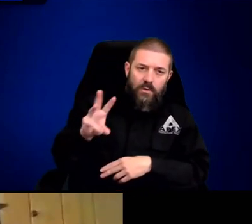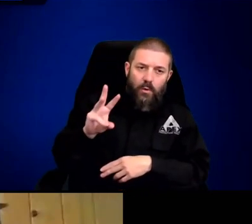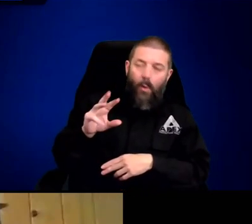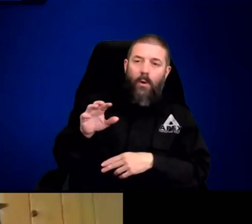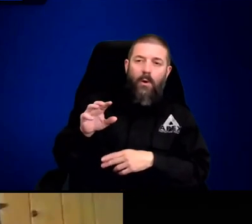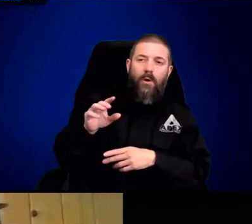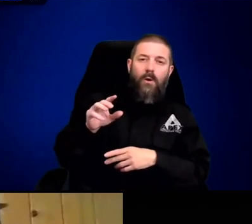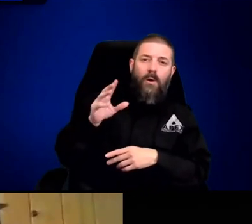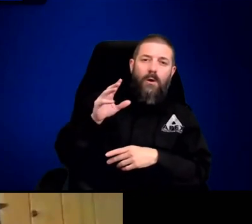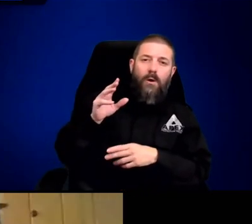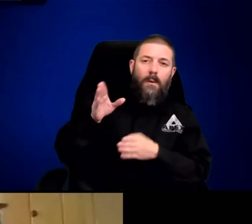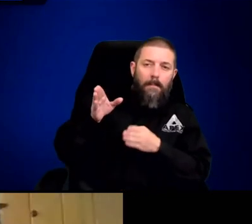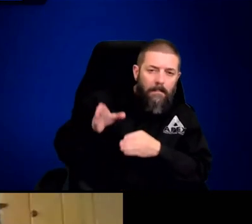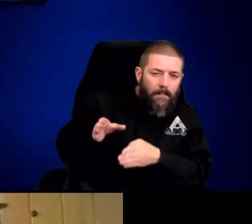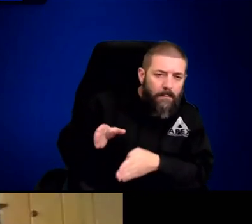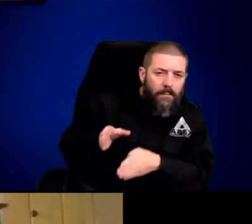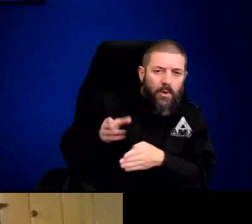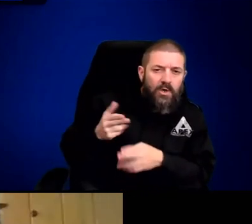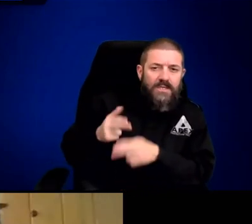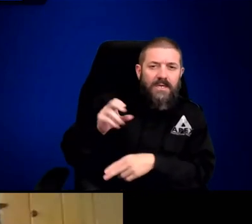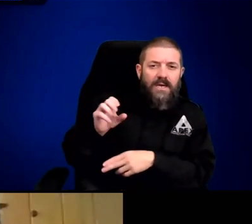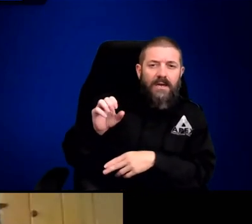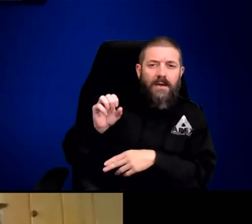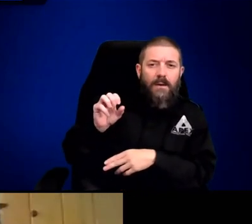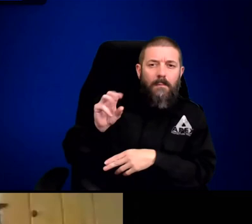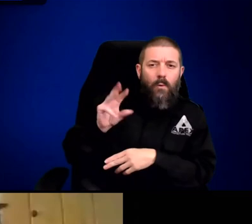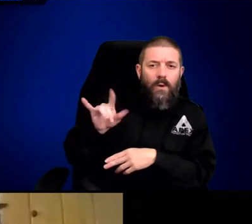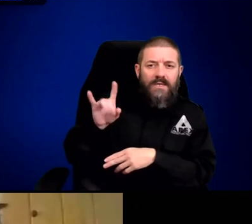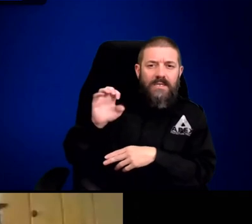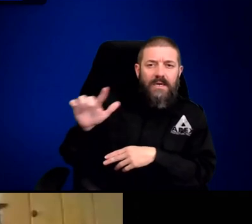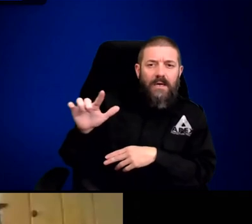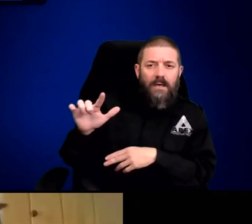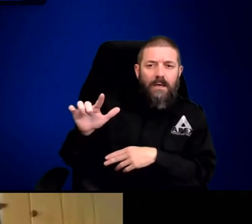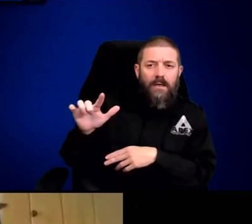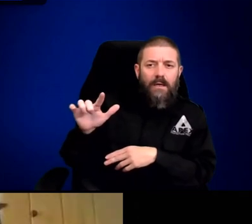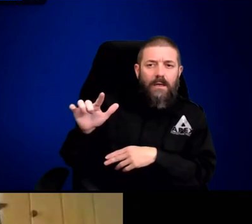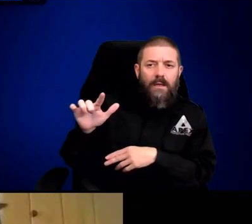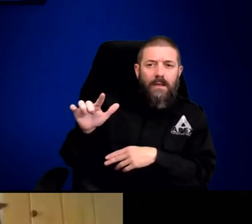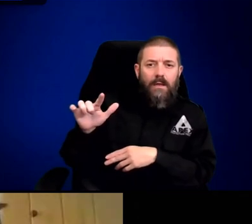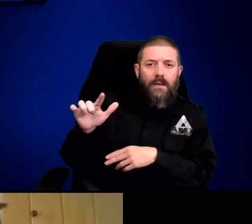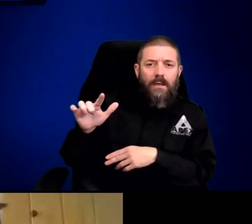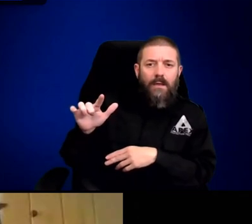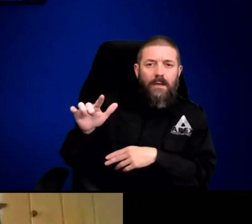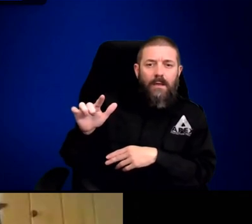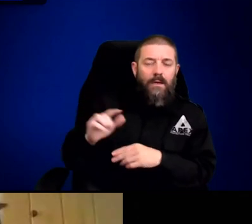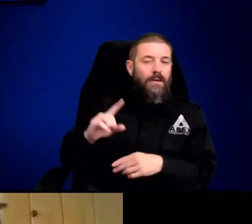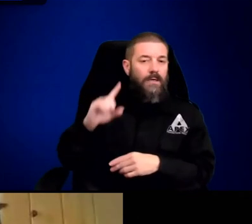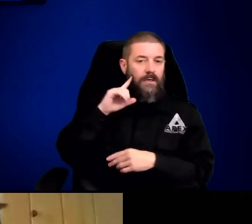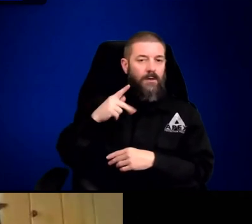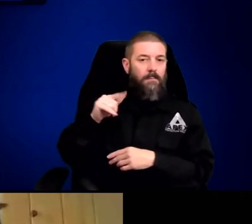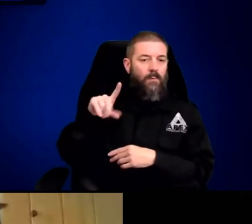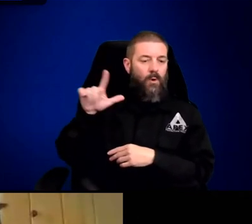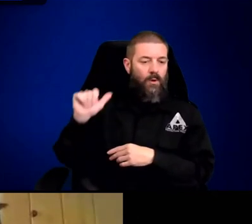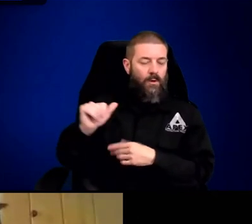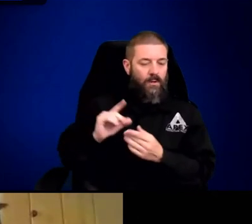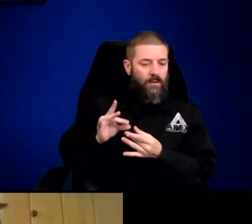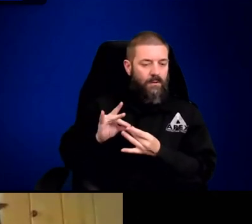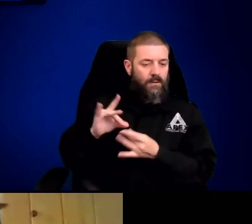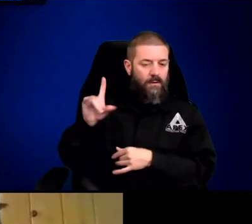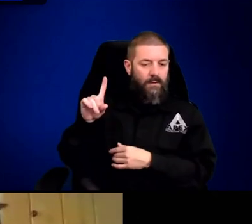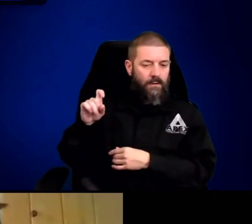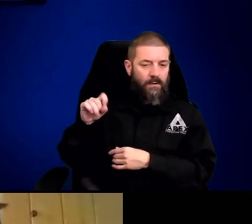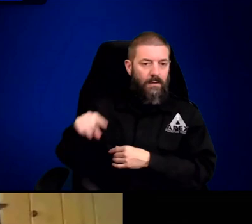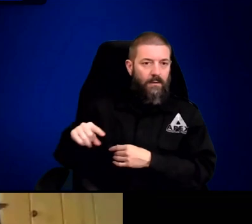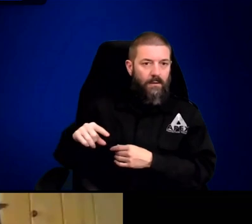This one is from Susan Wydell. Susan Wydell from Wolf in Colorado. He's the rescue coordinator for my network. Liz,